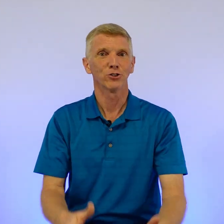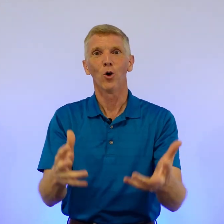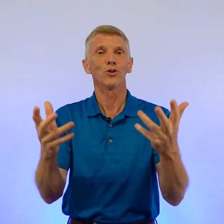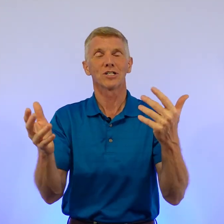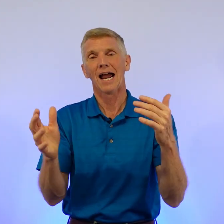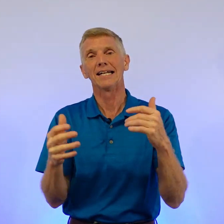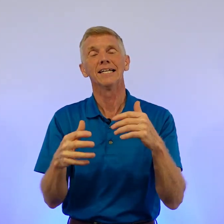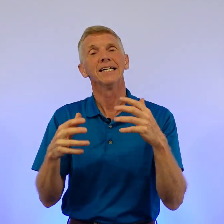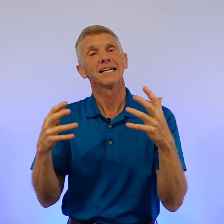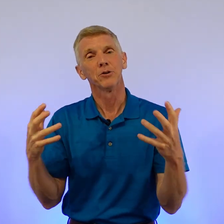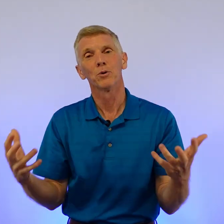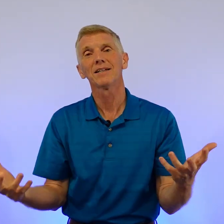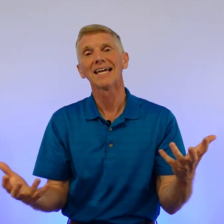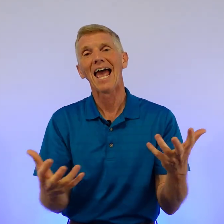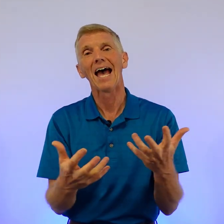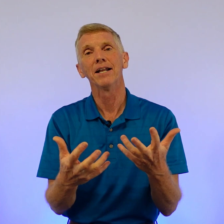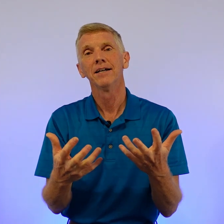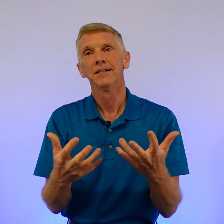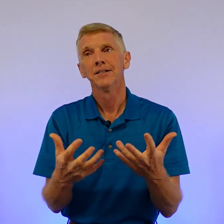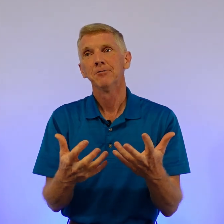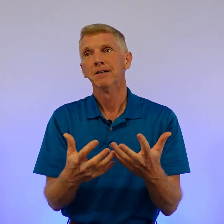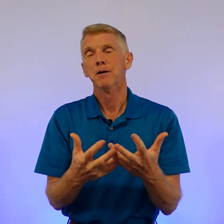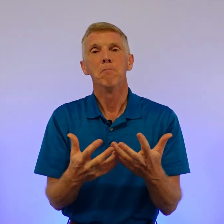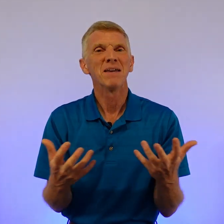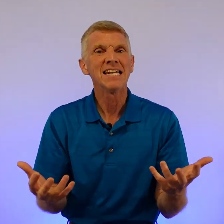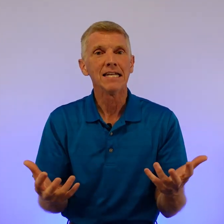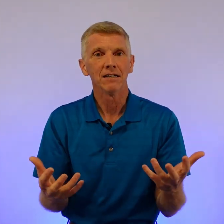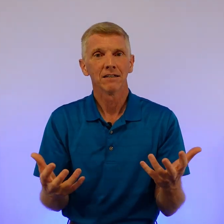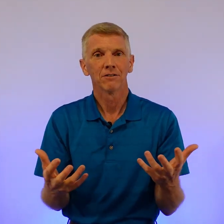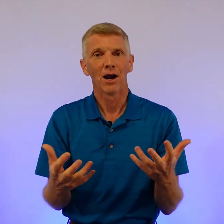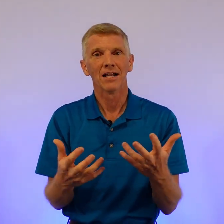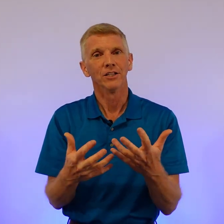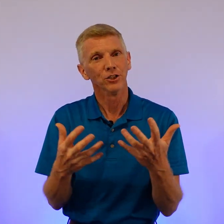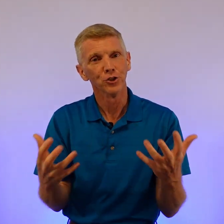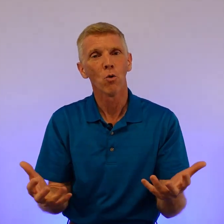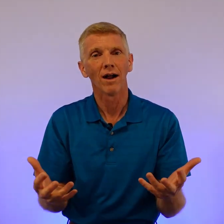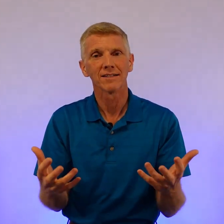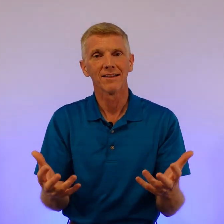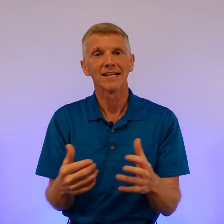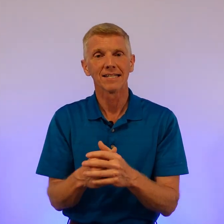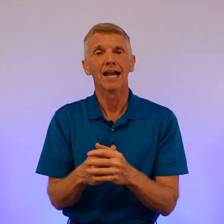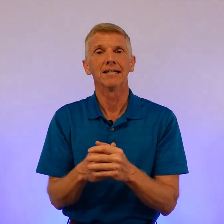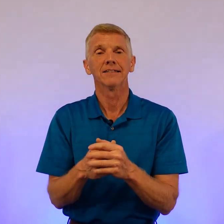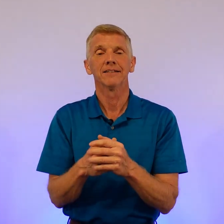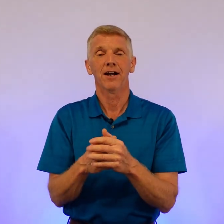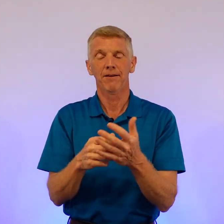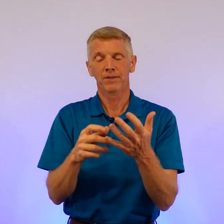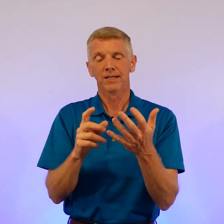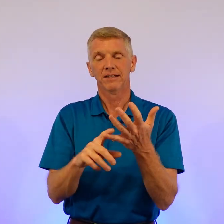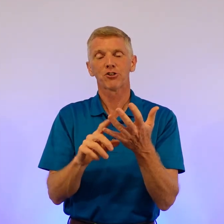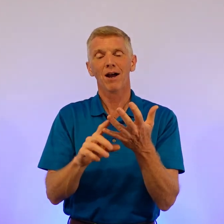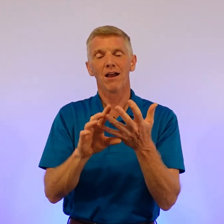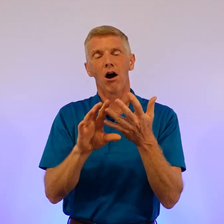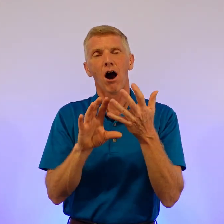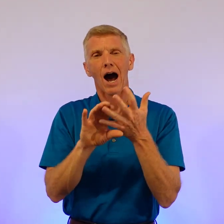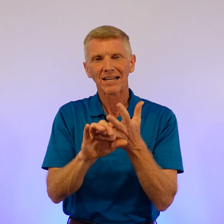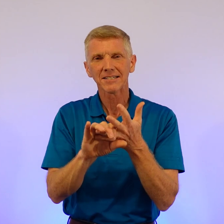slow your sign in it can really add a meaning, right? A little nuance to that sign, all right? Let's try it. Awesome